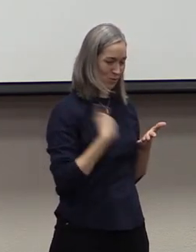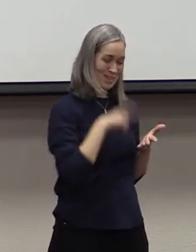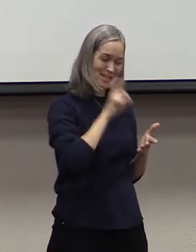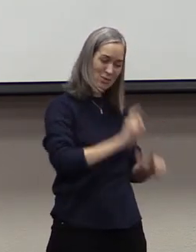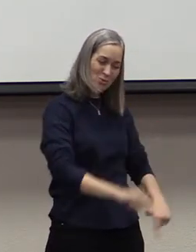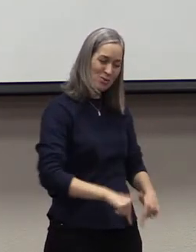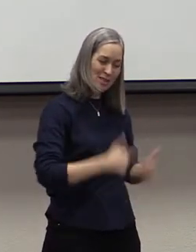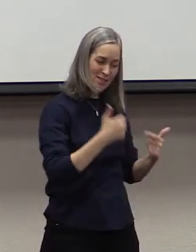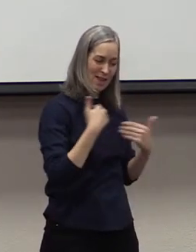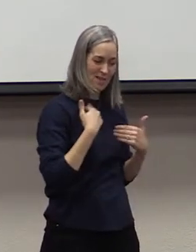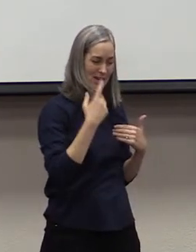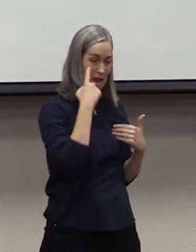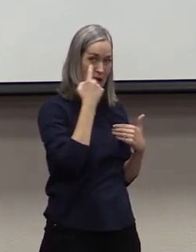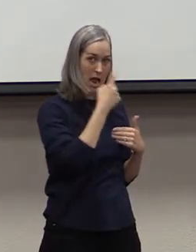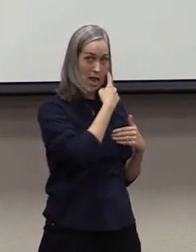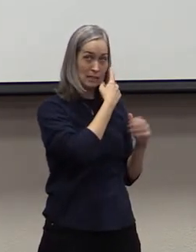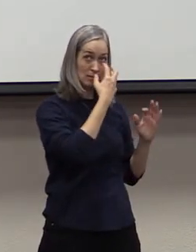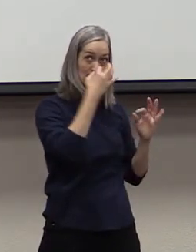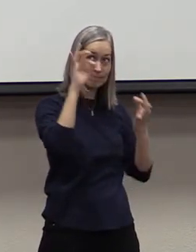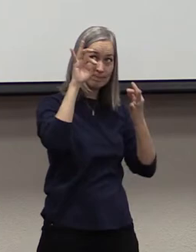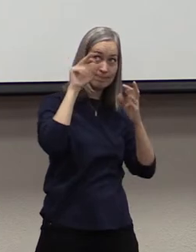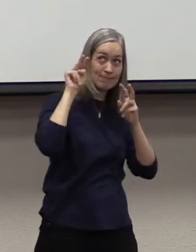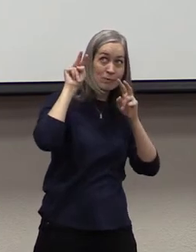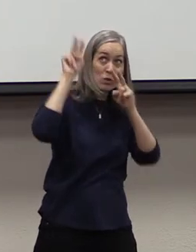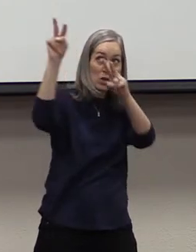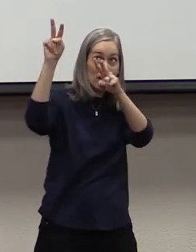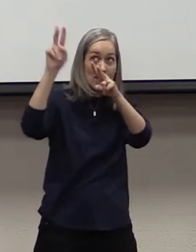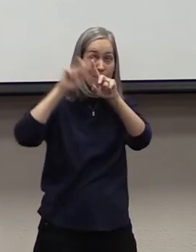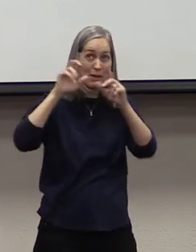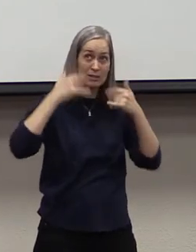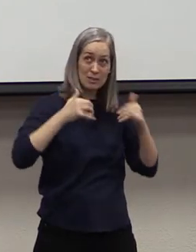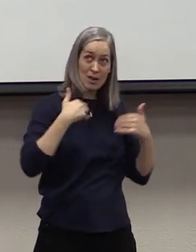with your eyes up and your two feet on the ground.